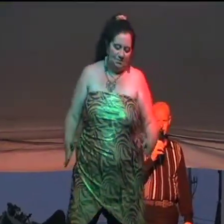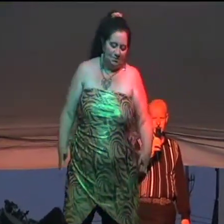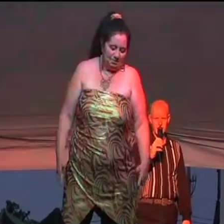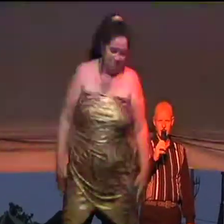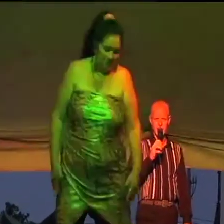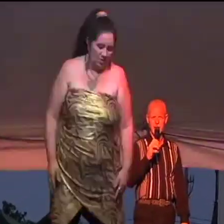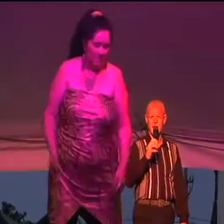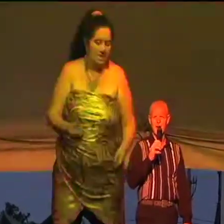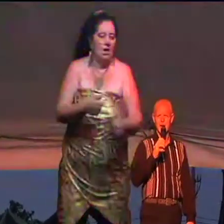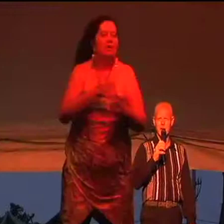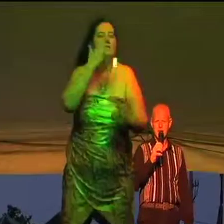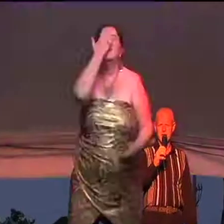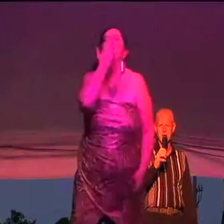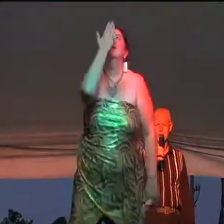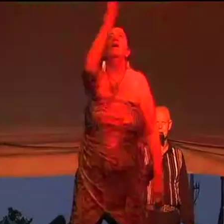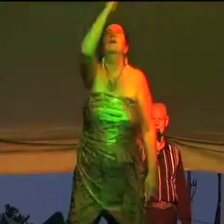And thank God He led us all away